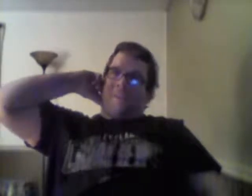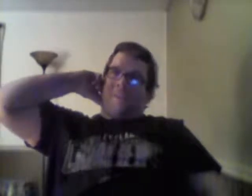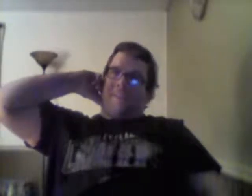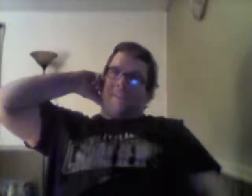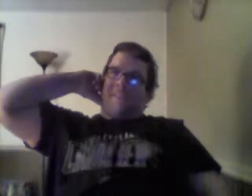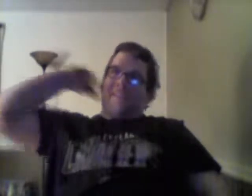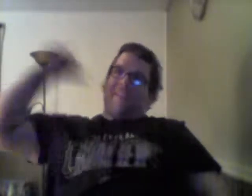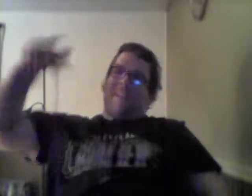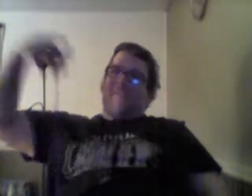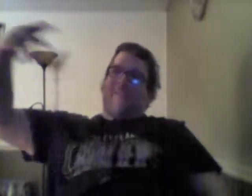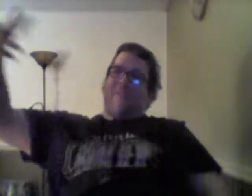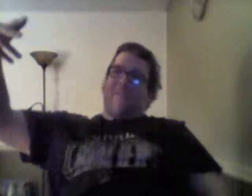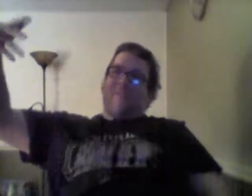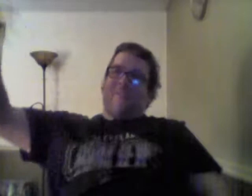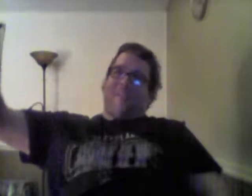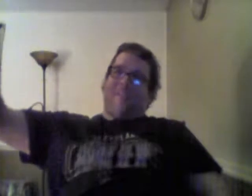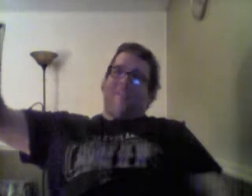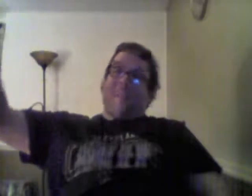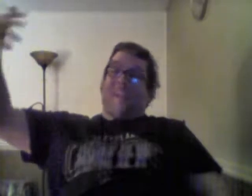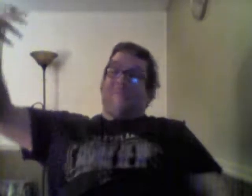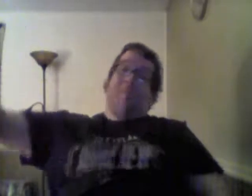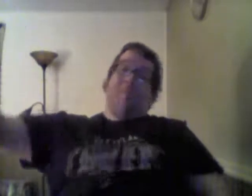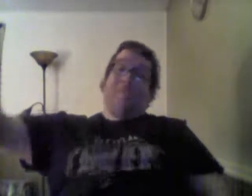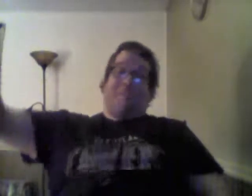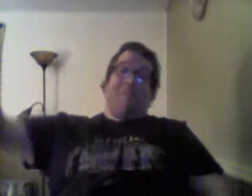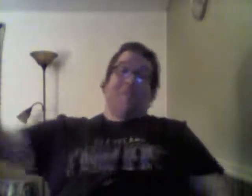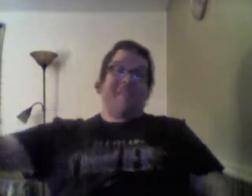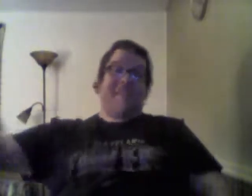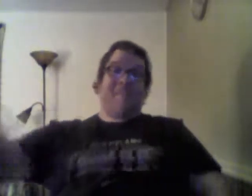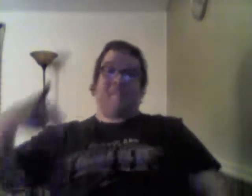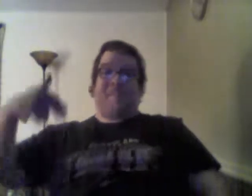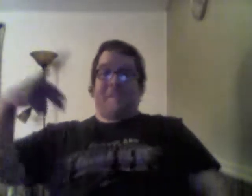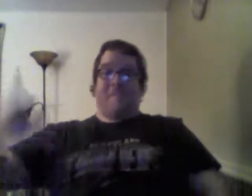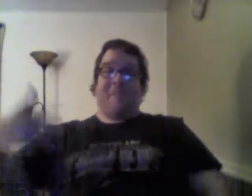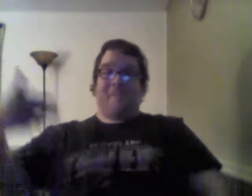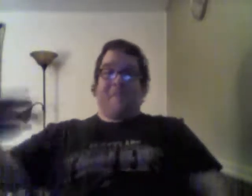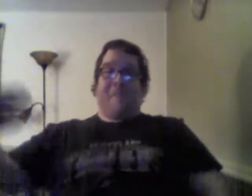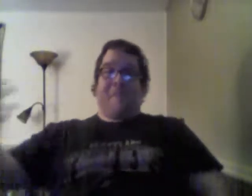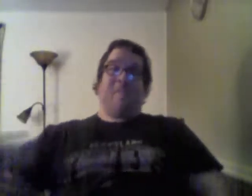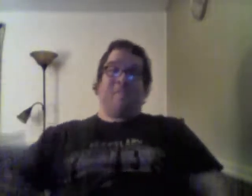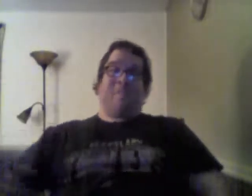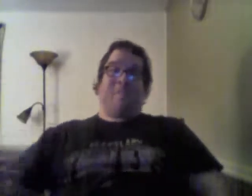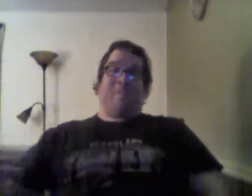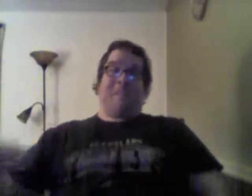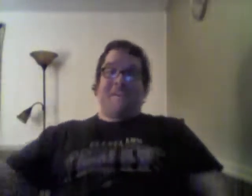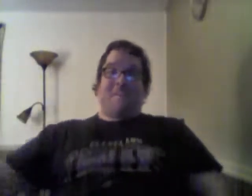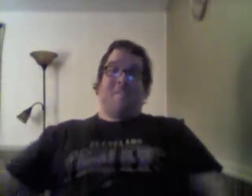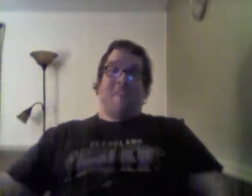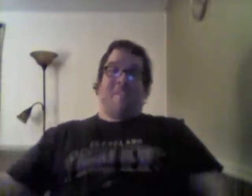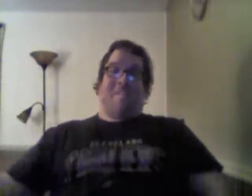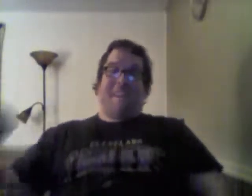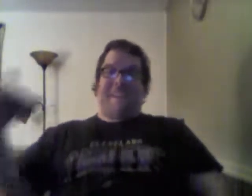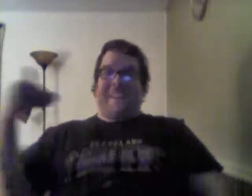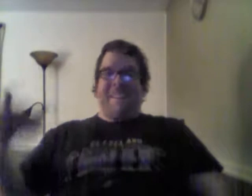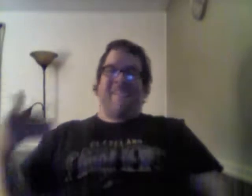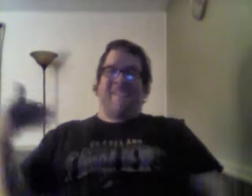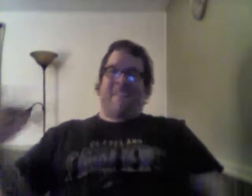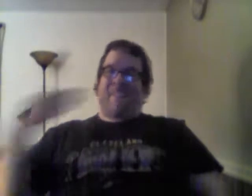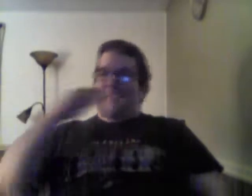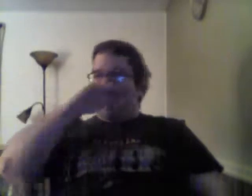Like, it kind of references Y2K. was hoping there was going to be a segment where they really fully utilized Y2K. They didn't really do, this